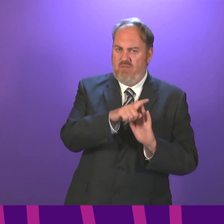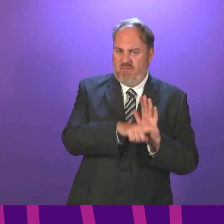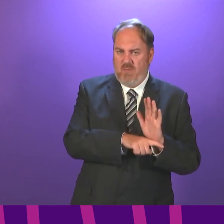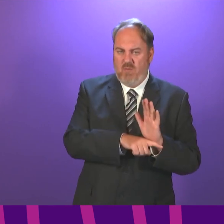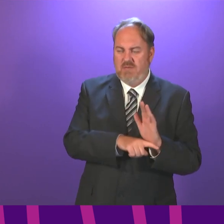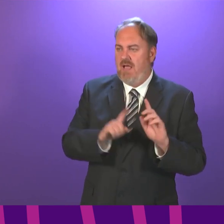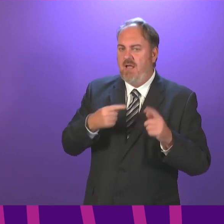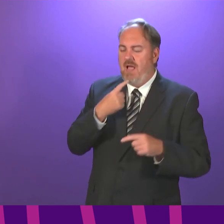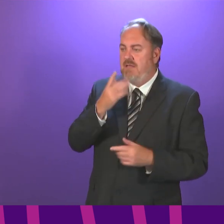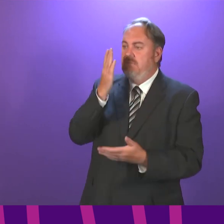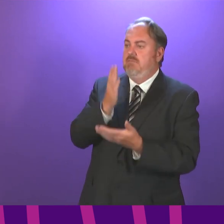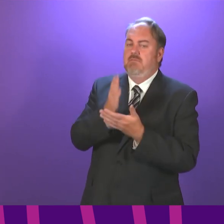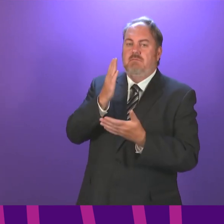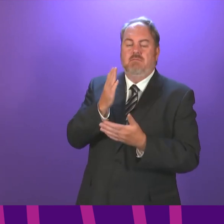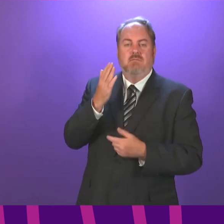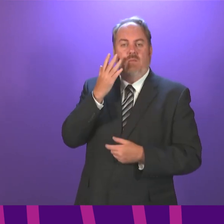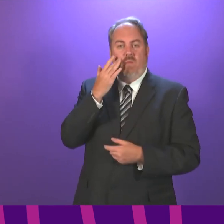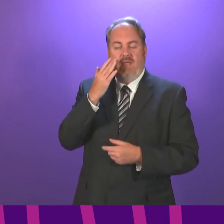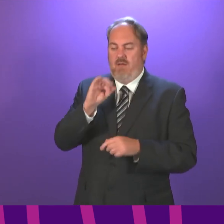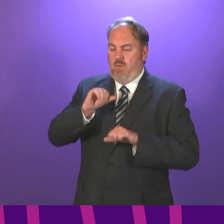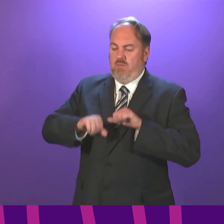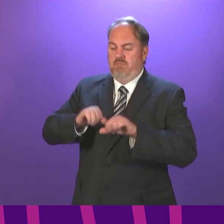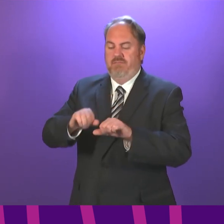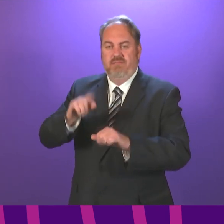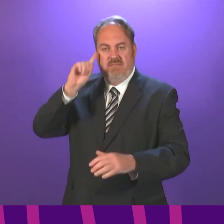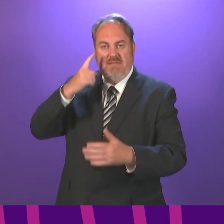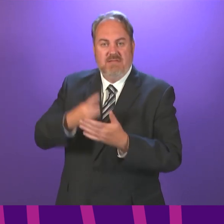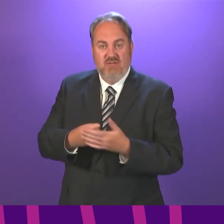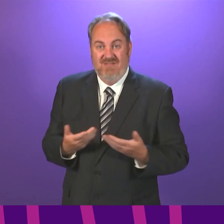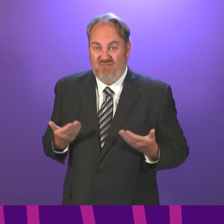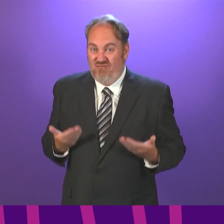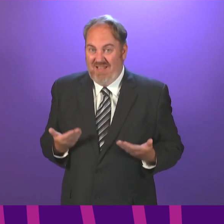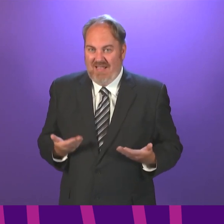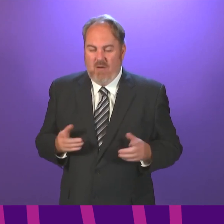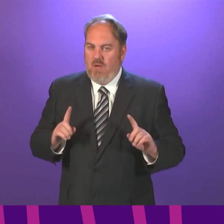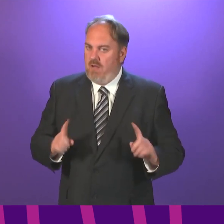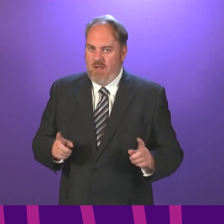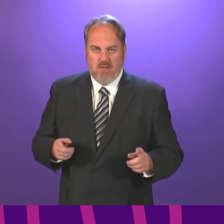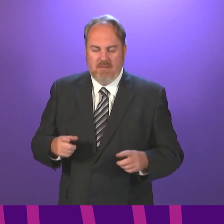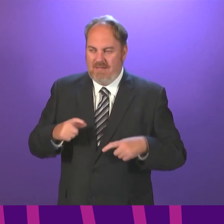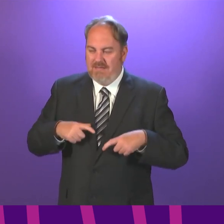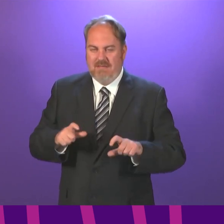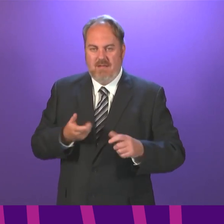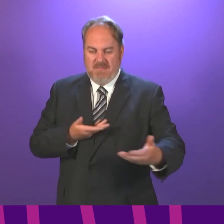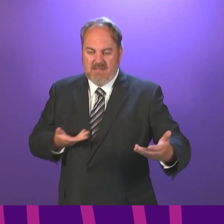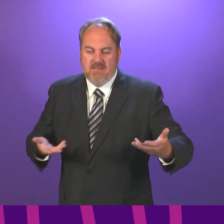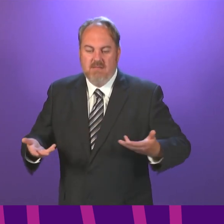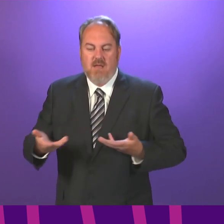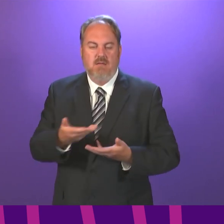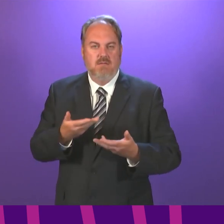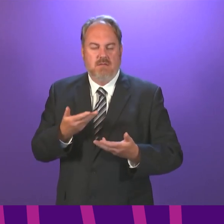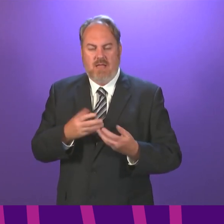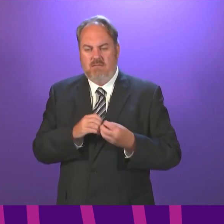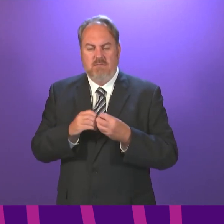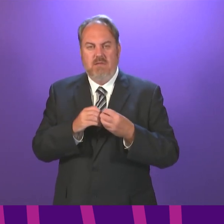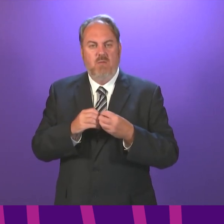outline the conclusion of that today. I know these matters are under active consideration by